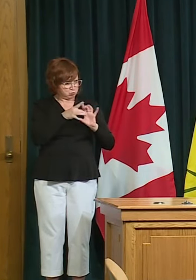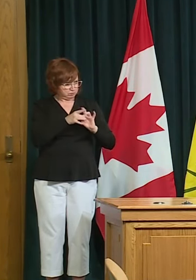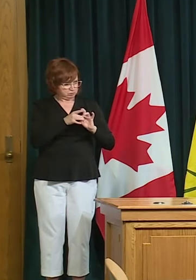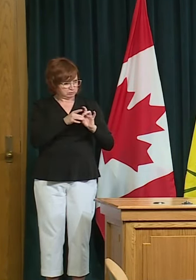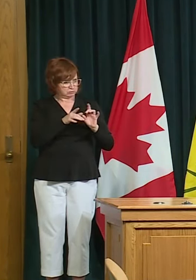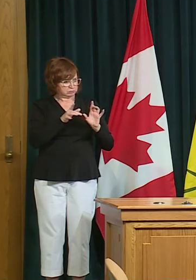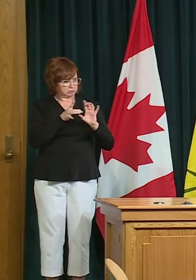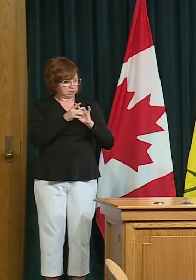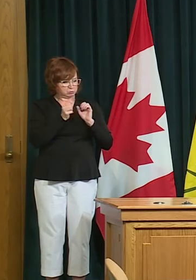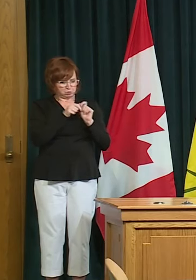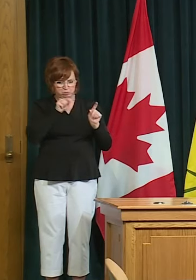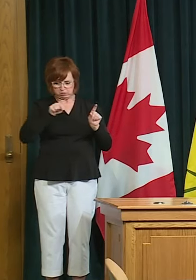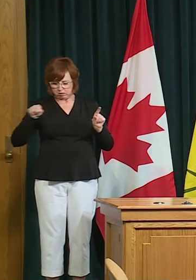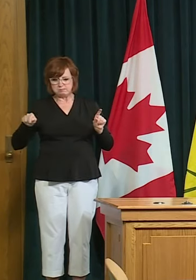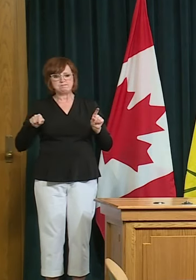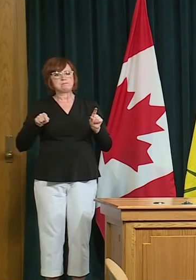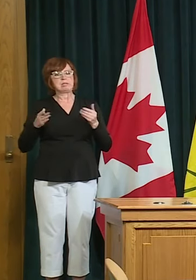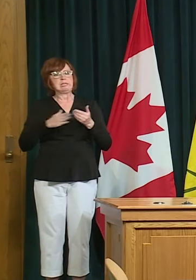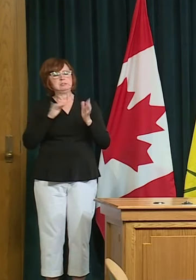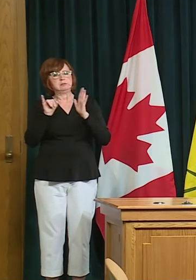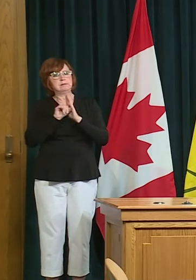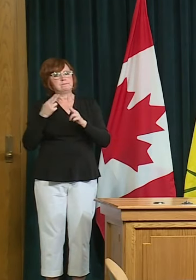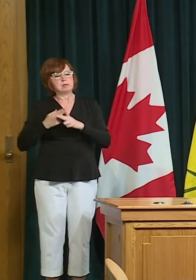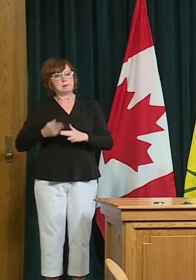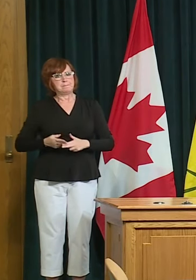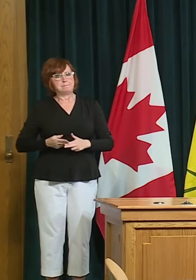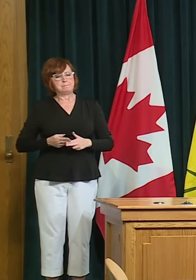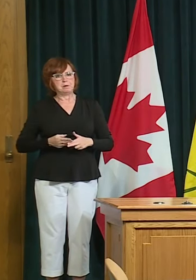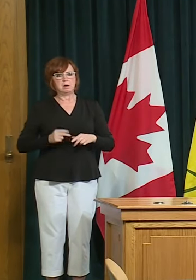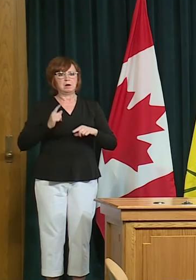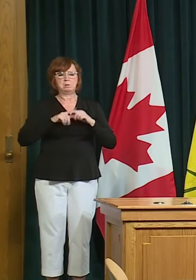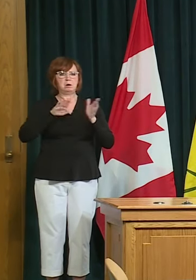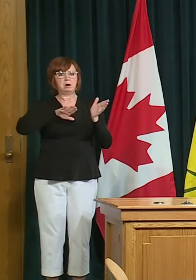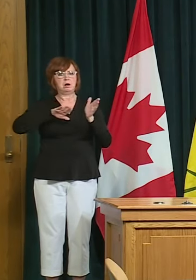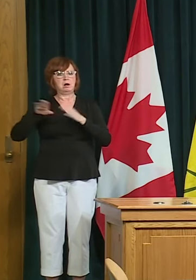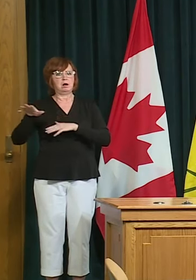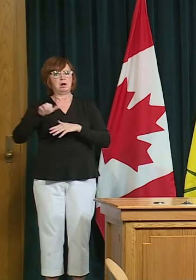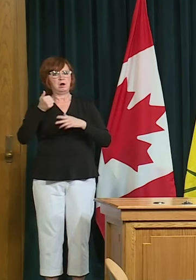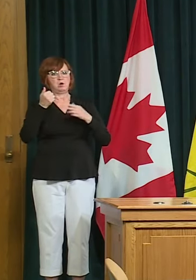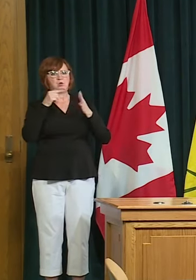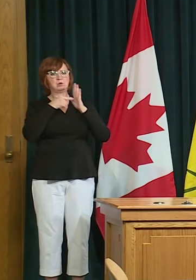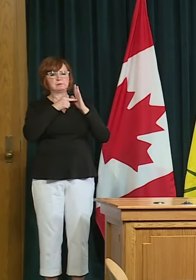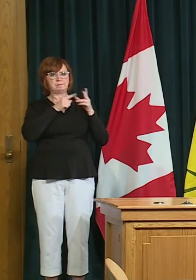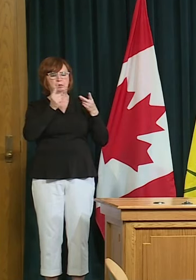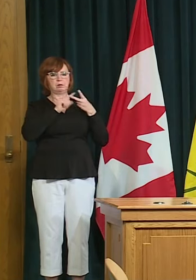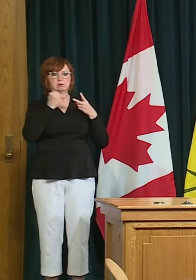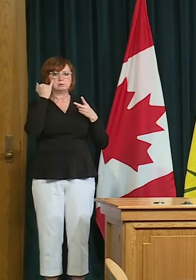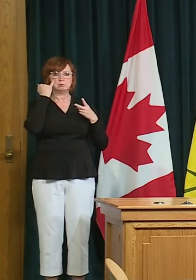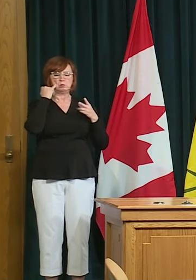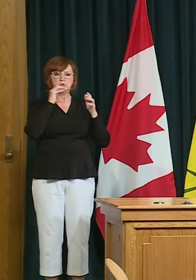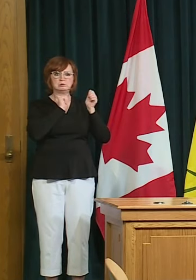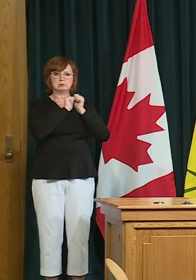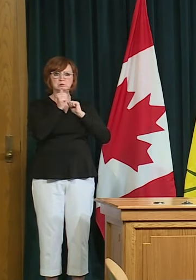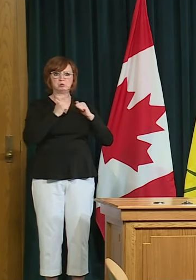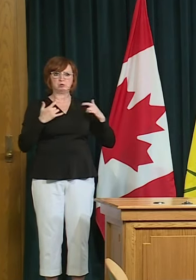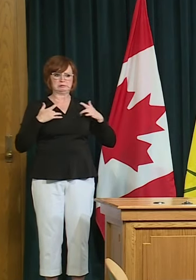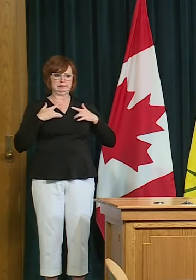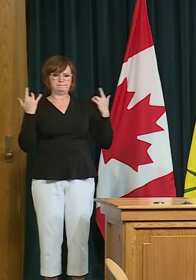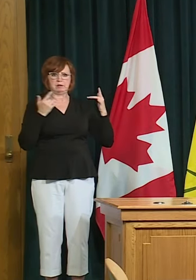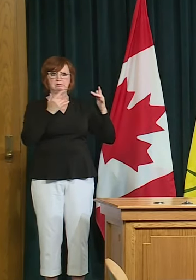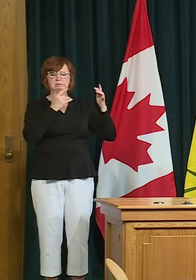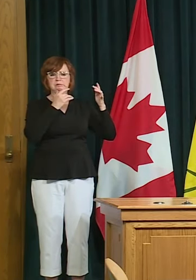or re-entered sports activities because the risk does go up a bit the risk is lower outdoors but not zero